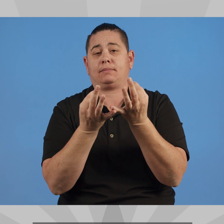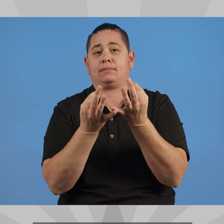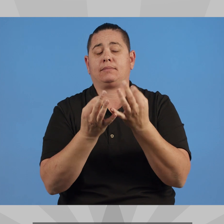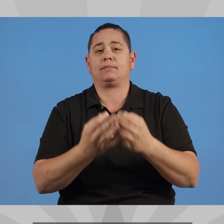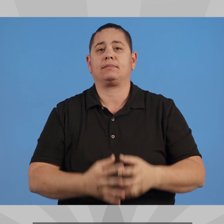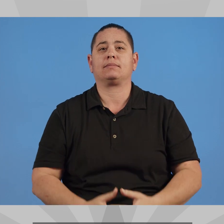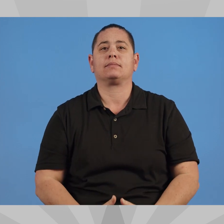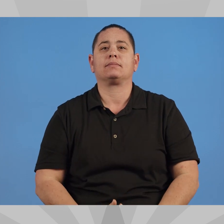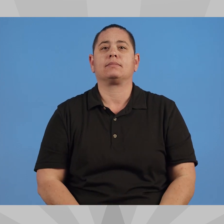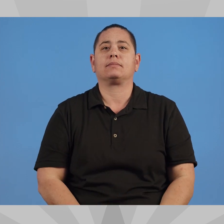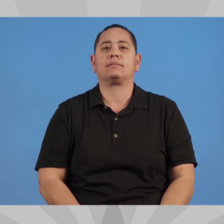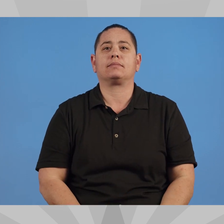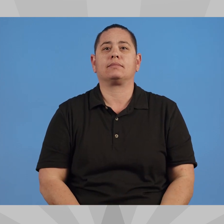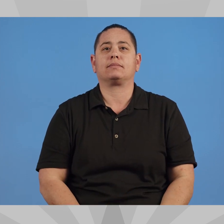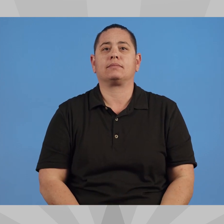families of Arizona.